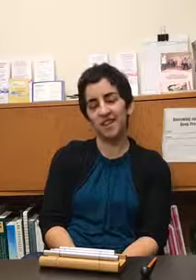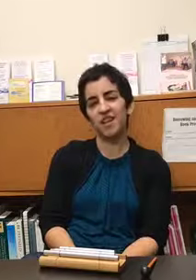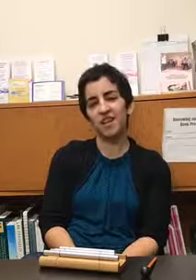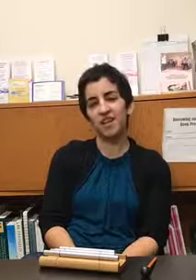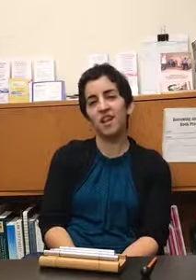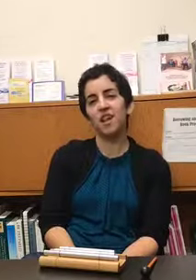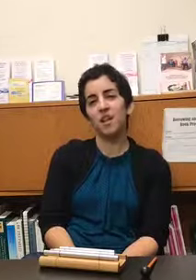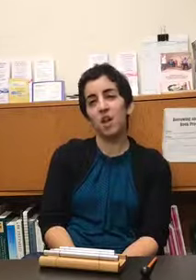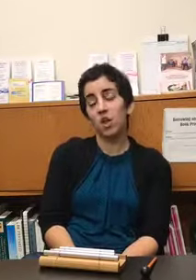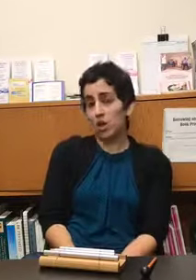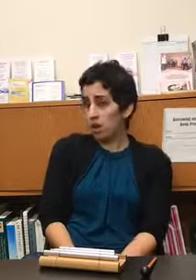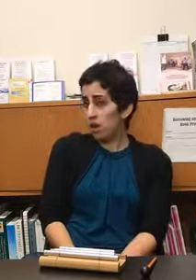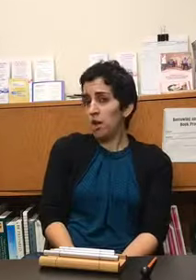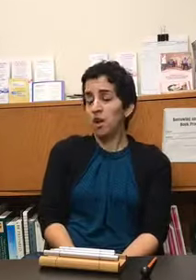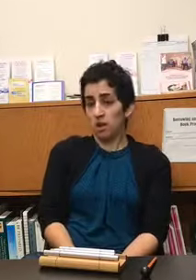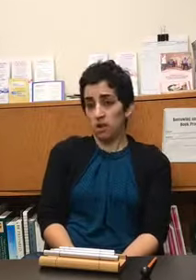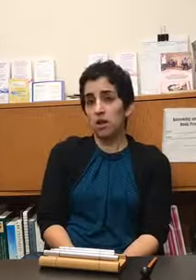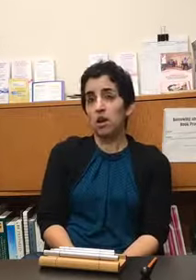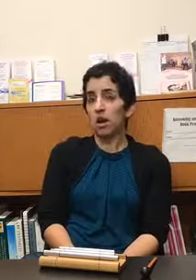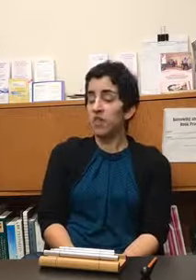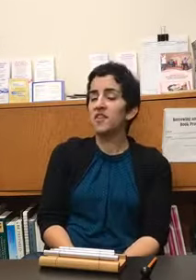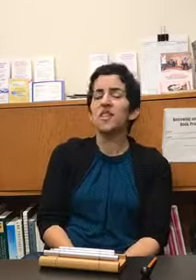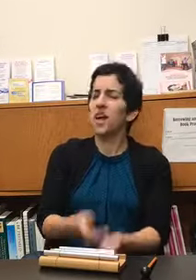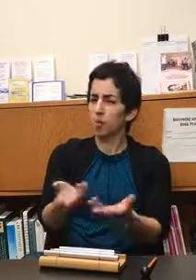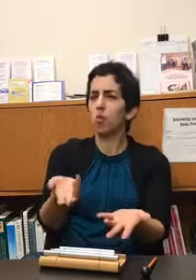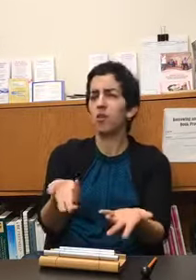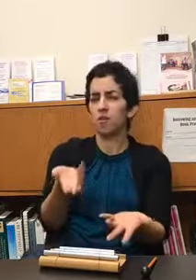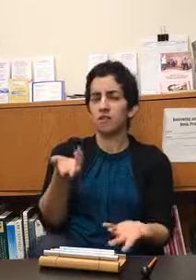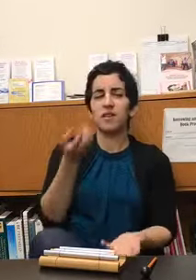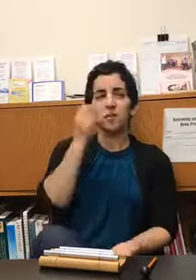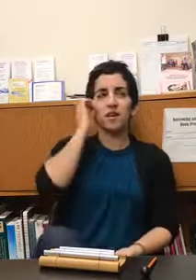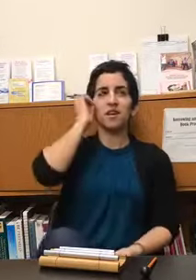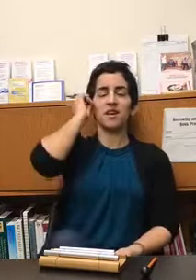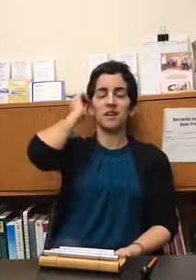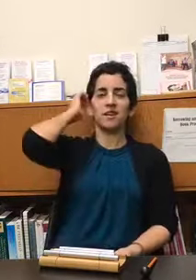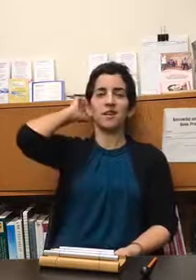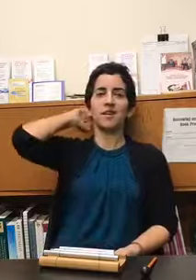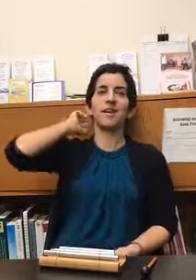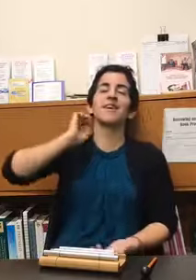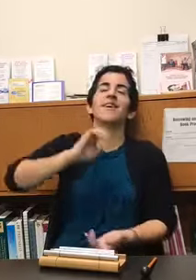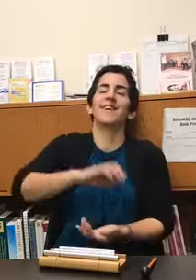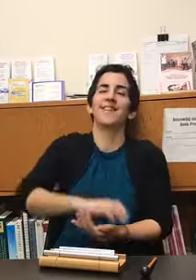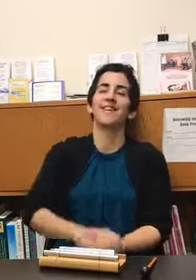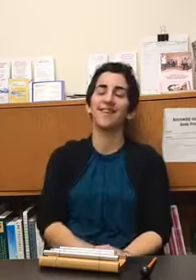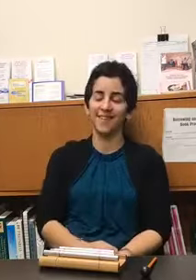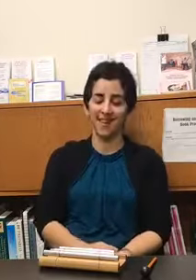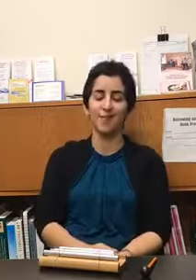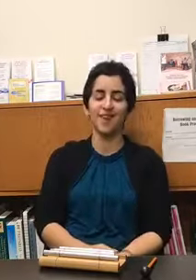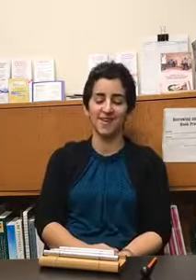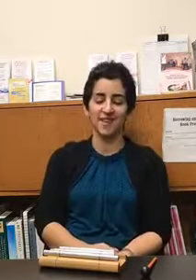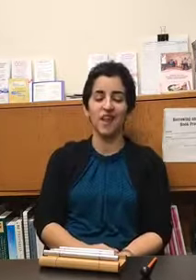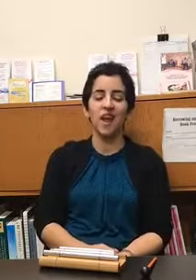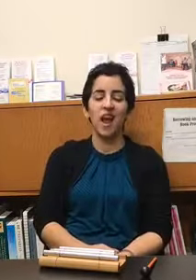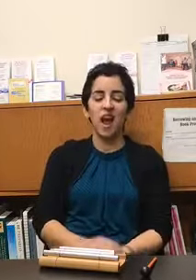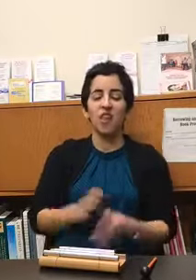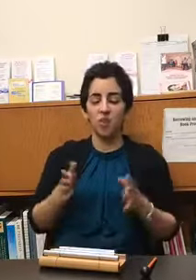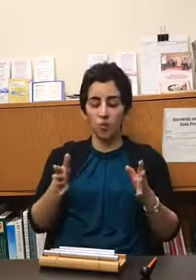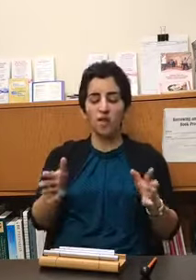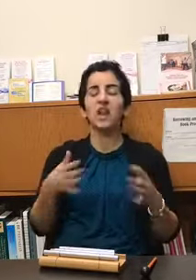managed or there's a lot of words i mean there are a lot of words the way that